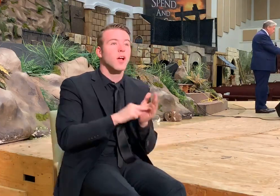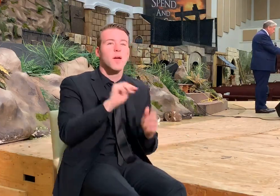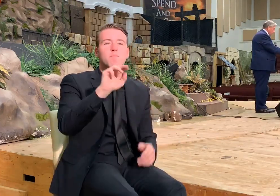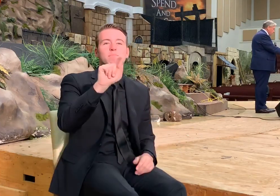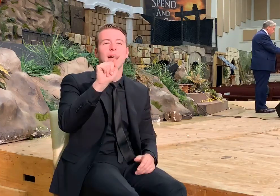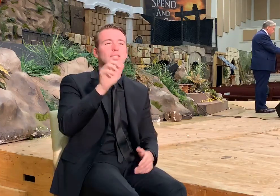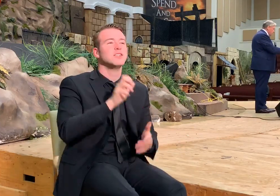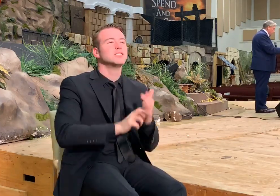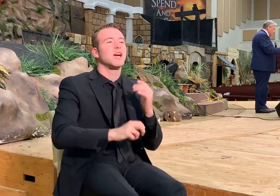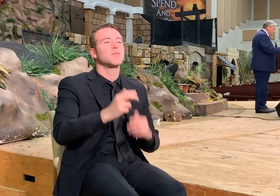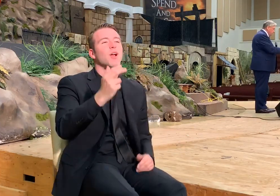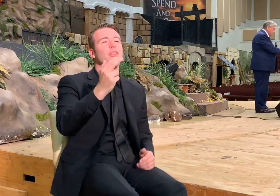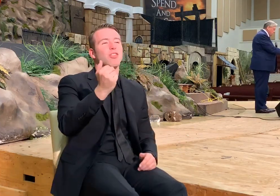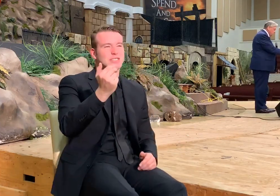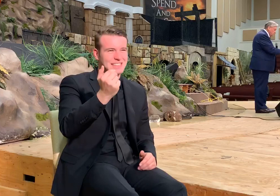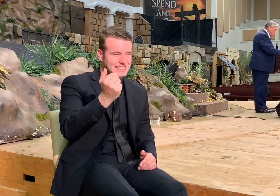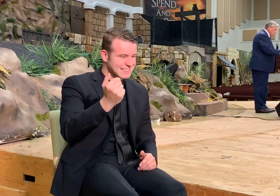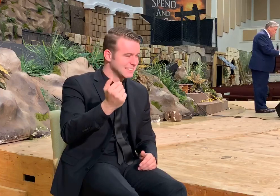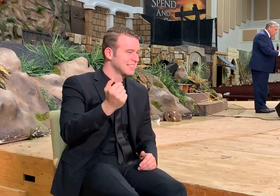Matthew chapter 13.